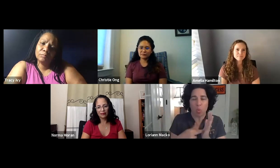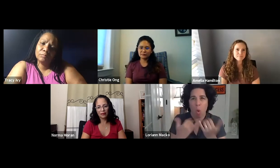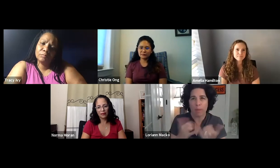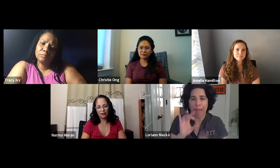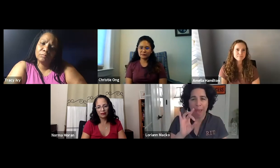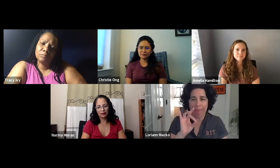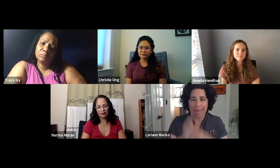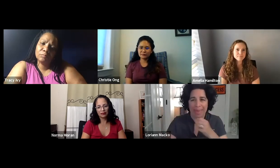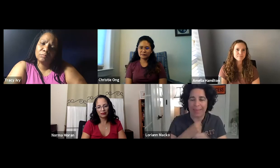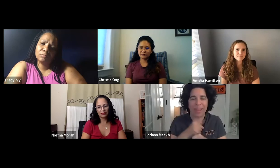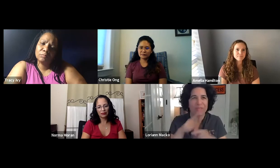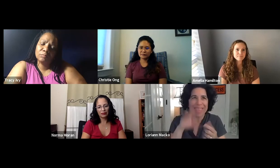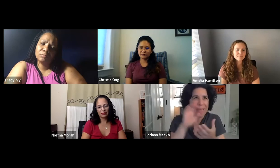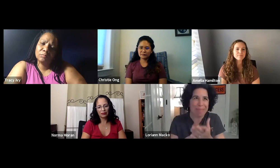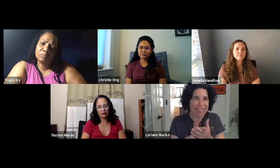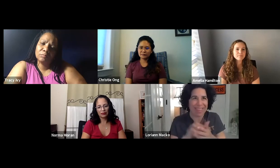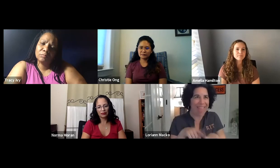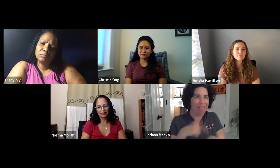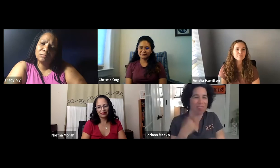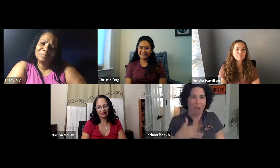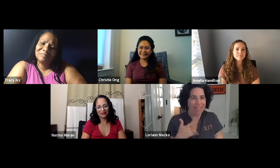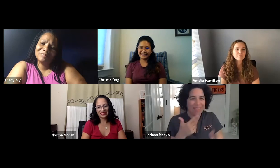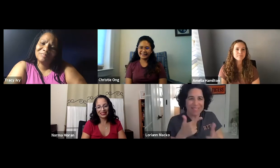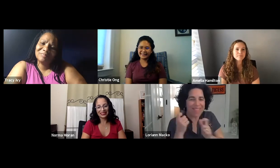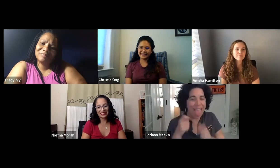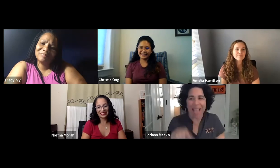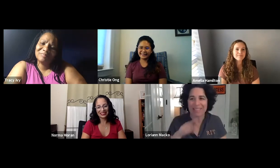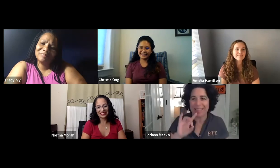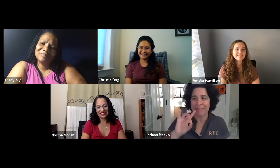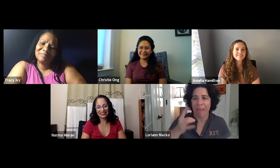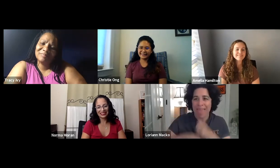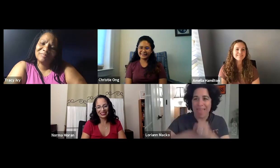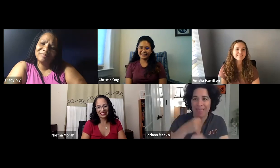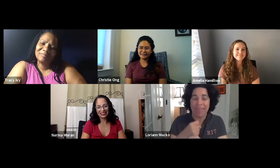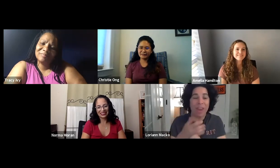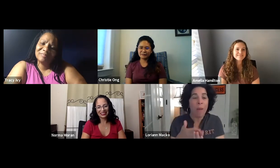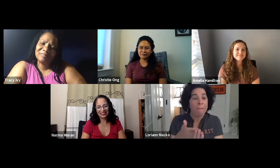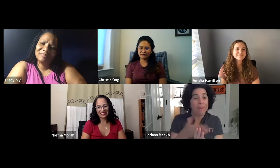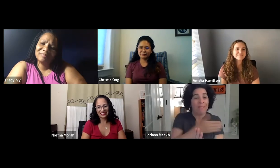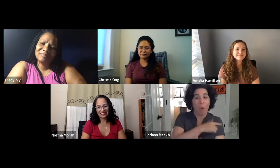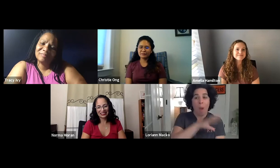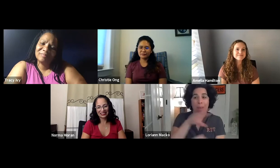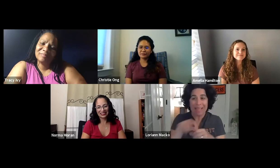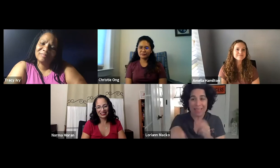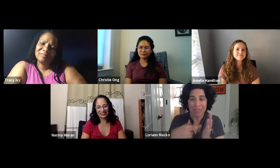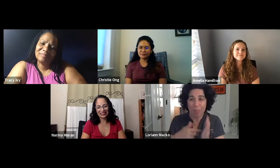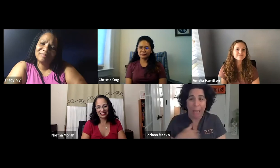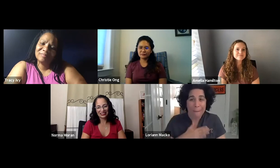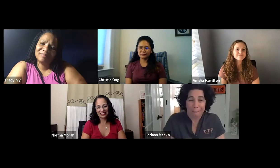And Lorian saying, right, exactly. I've been in this role for about eight years now. I can't believe how fast time flies. But